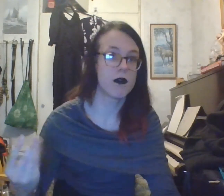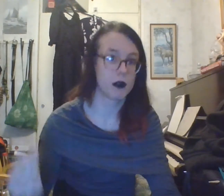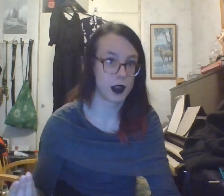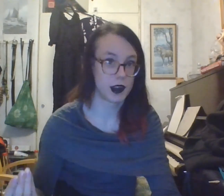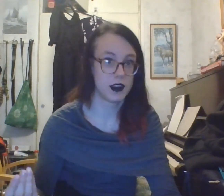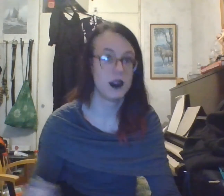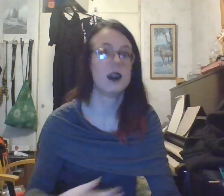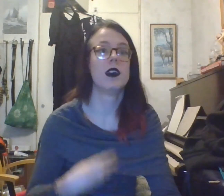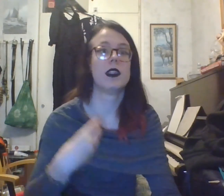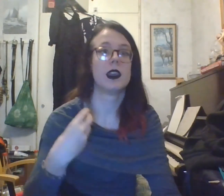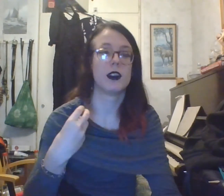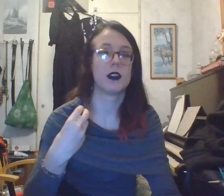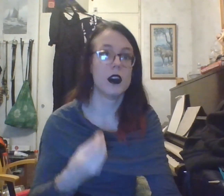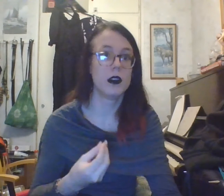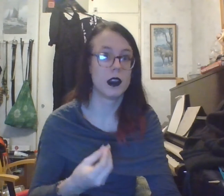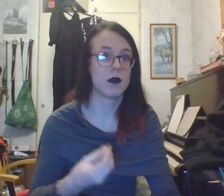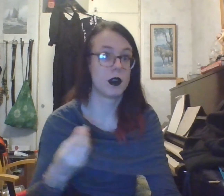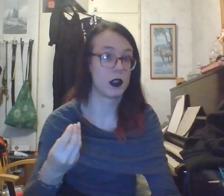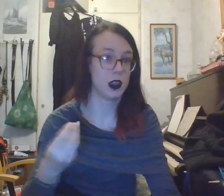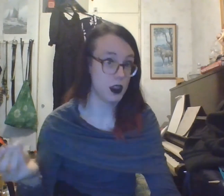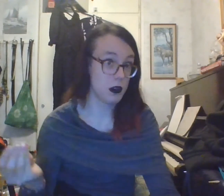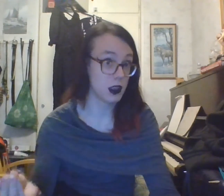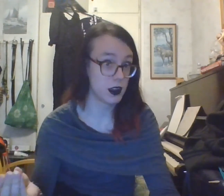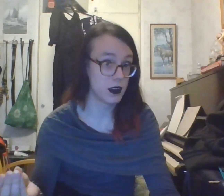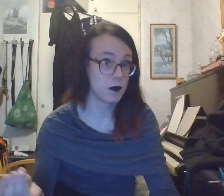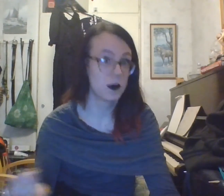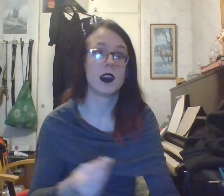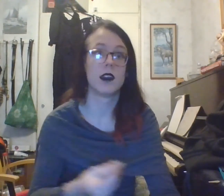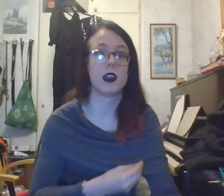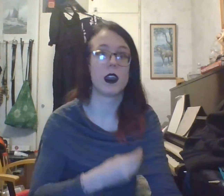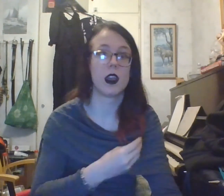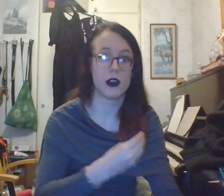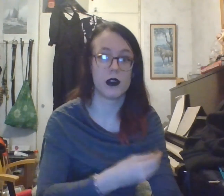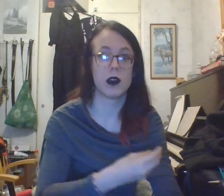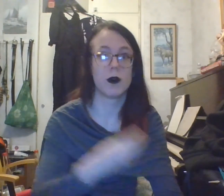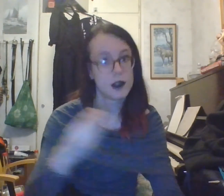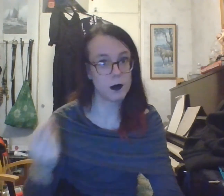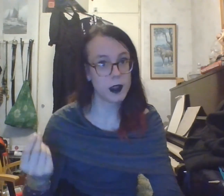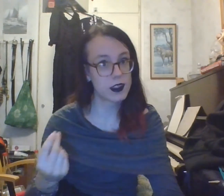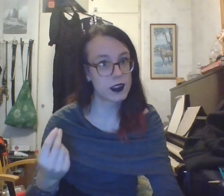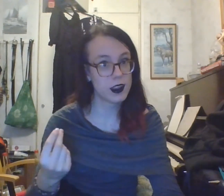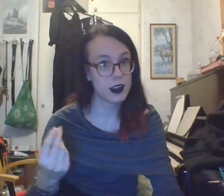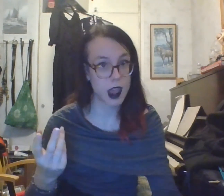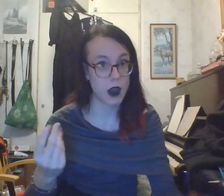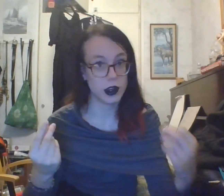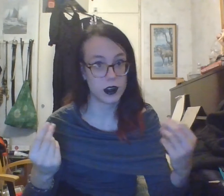it. They just owned it because they used it. And if they used it with someone else, they owned it together.